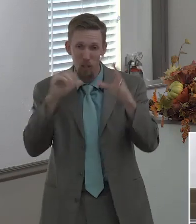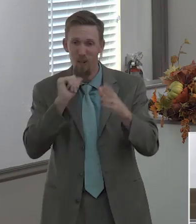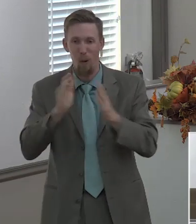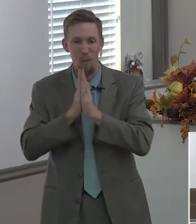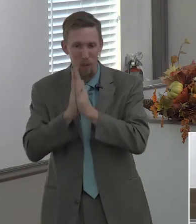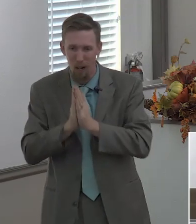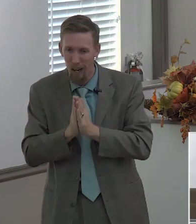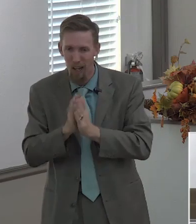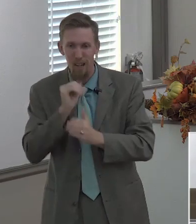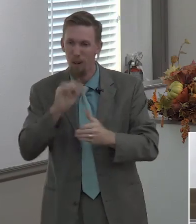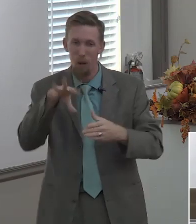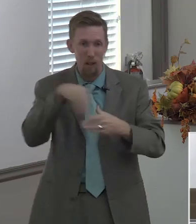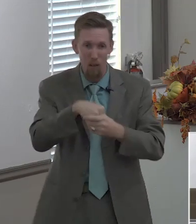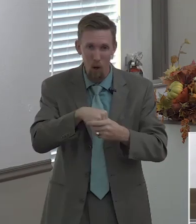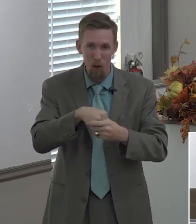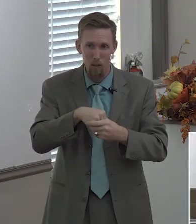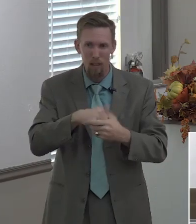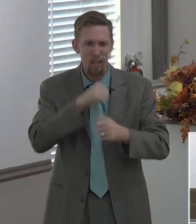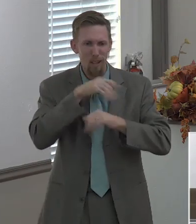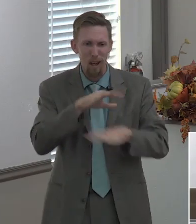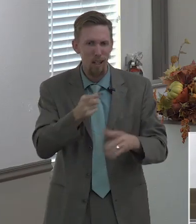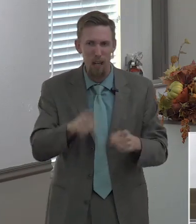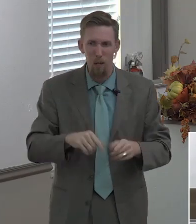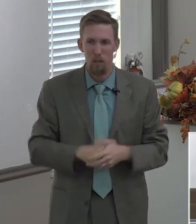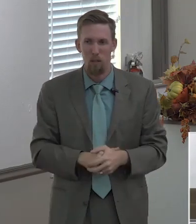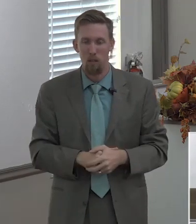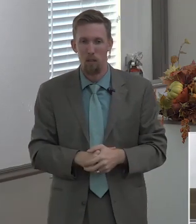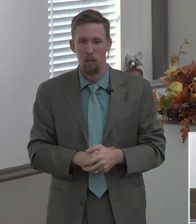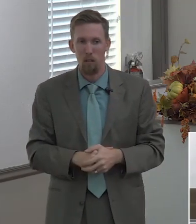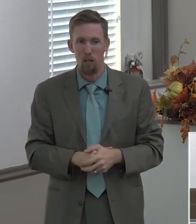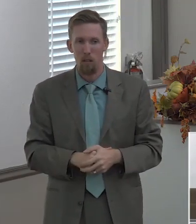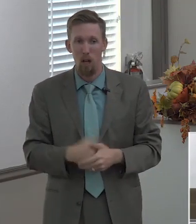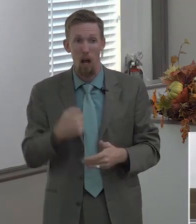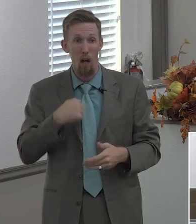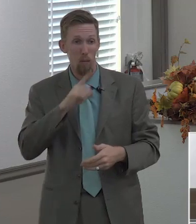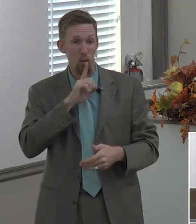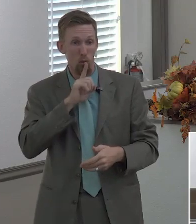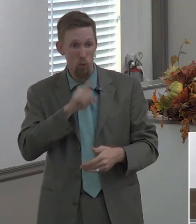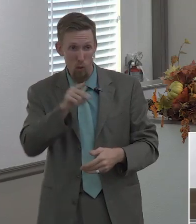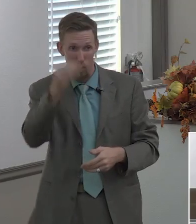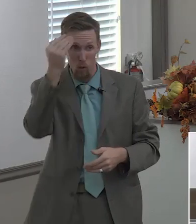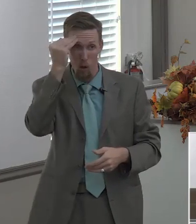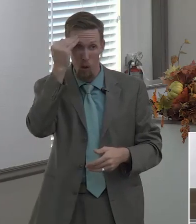in case you haven't figured it out by now ministry costs money